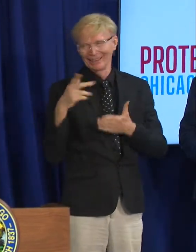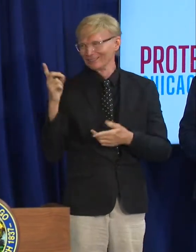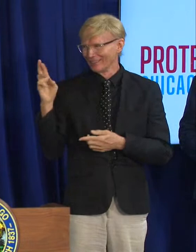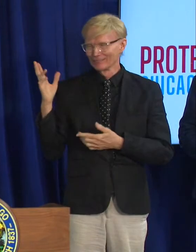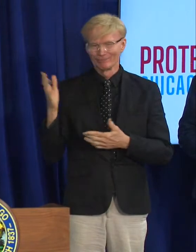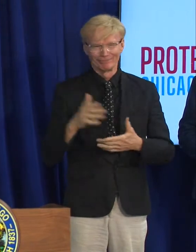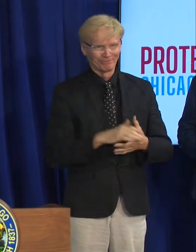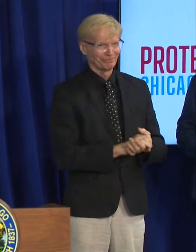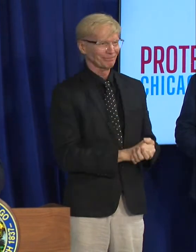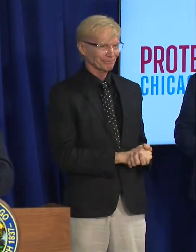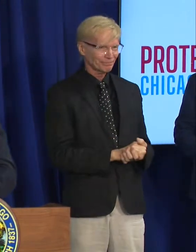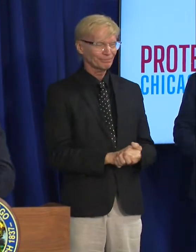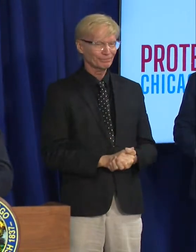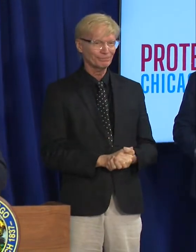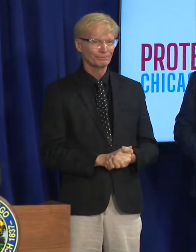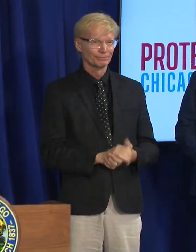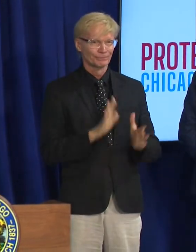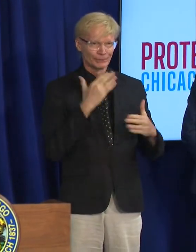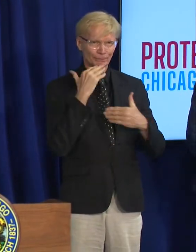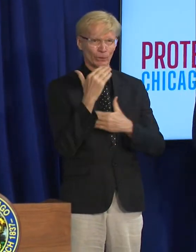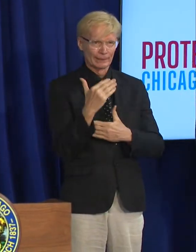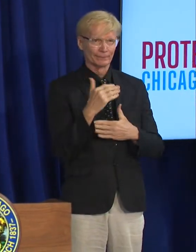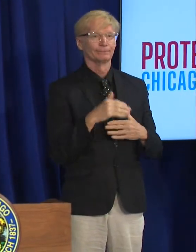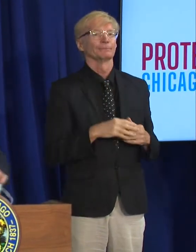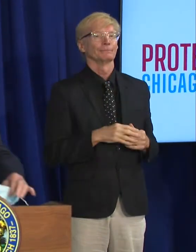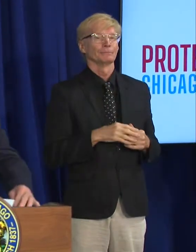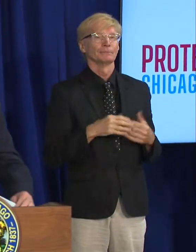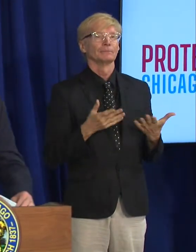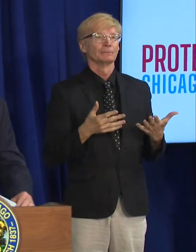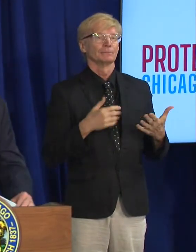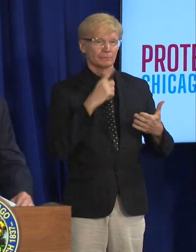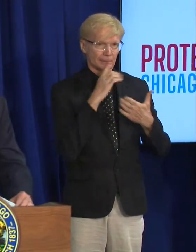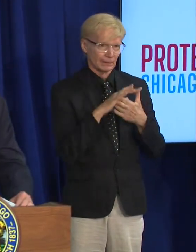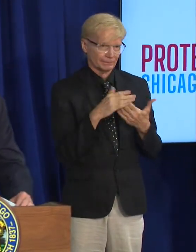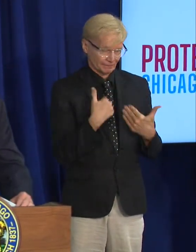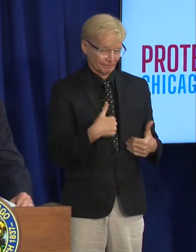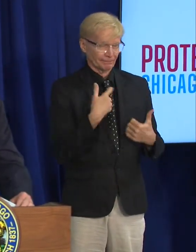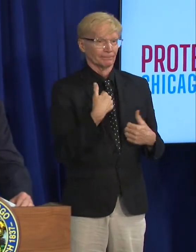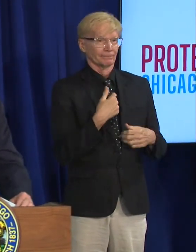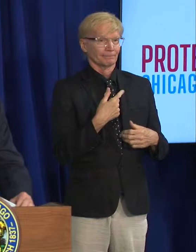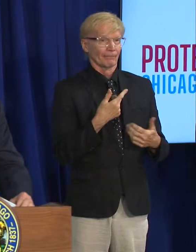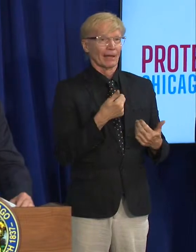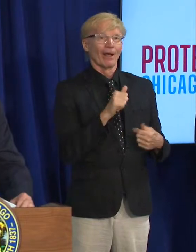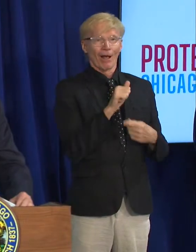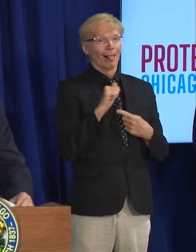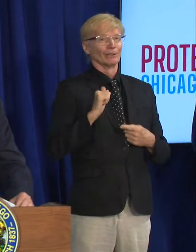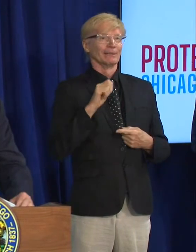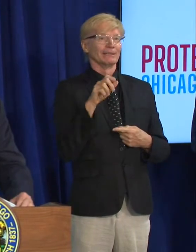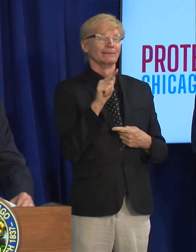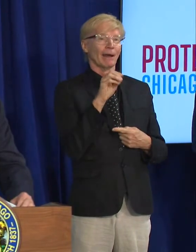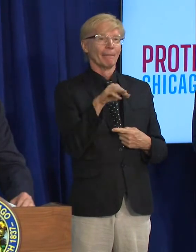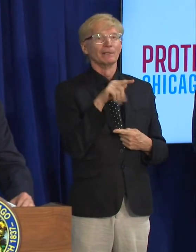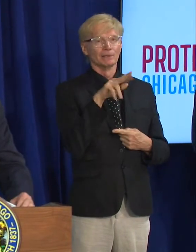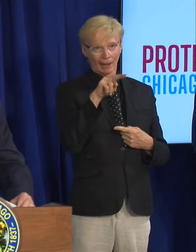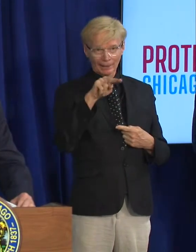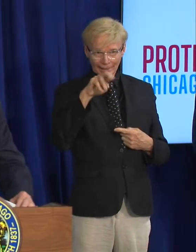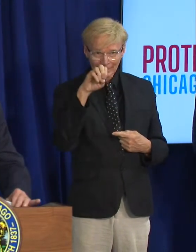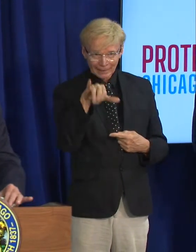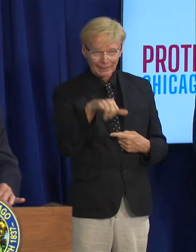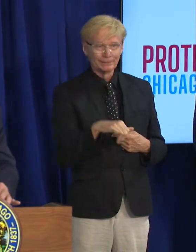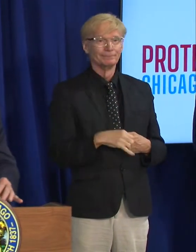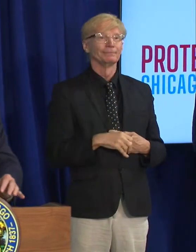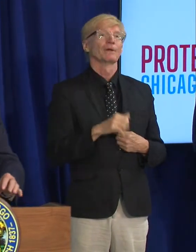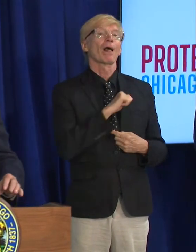good morning still I believe Tom Tunney the alderman of the 44th ward and the